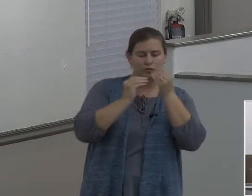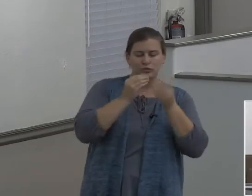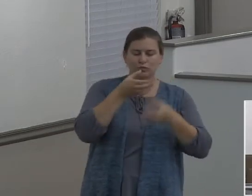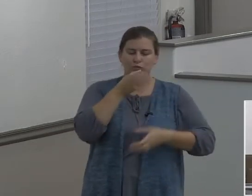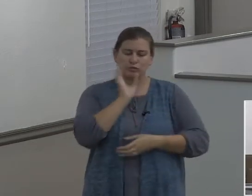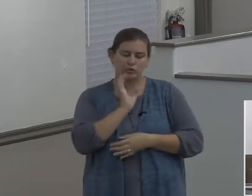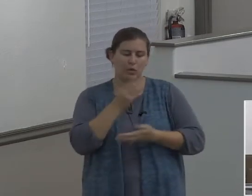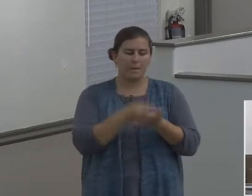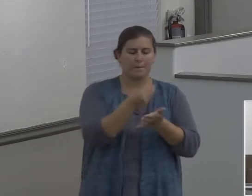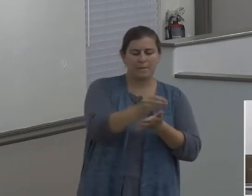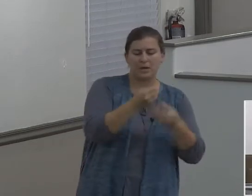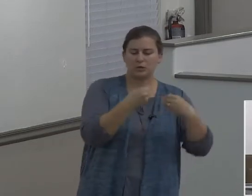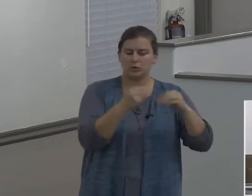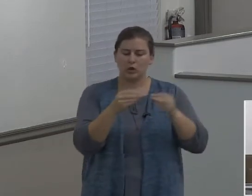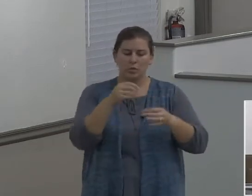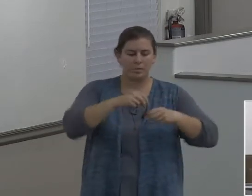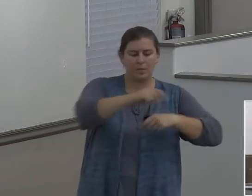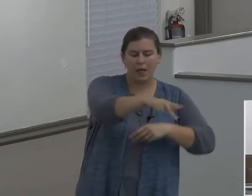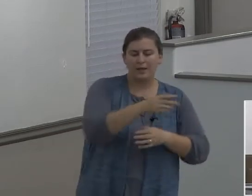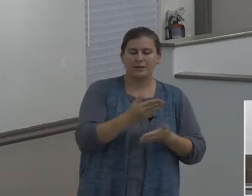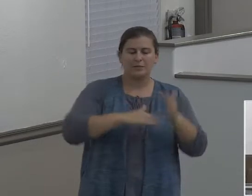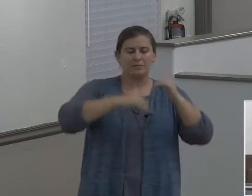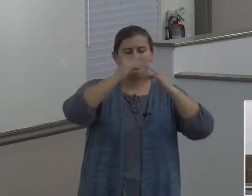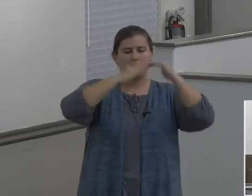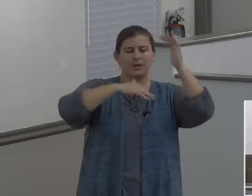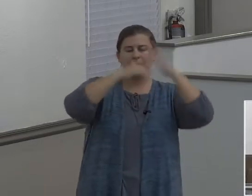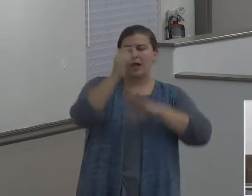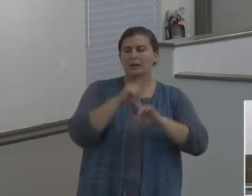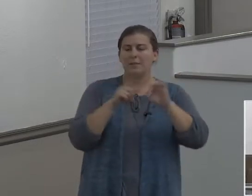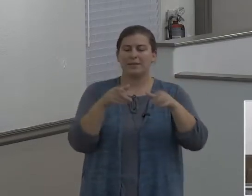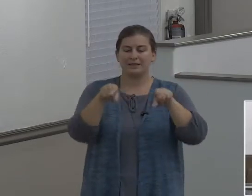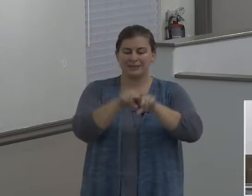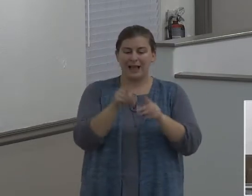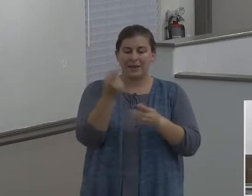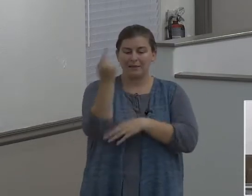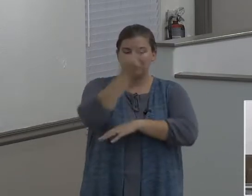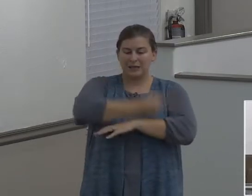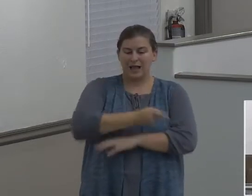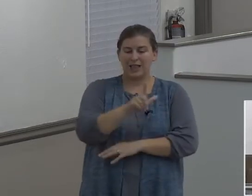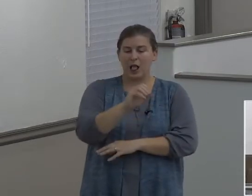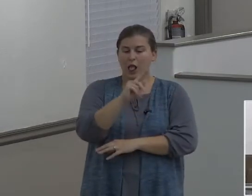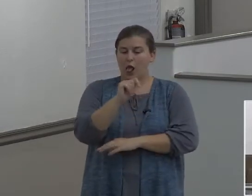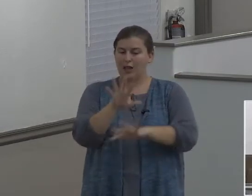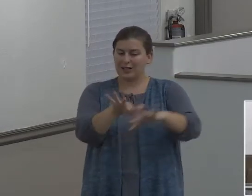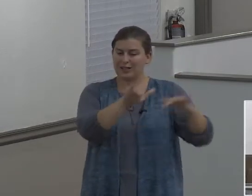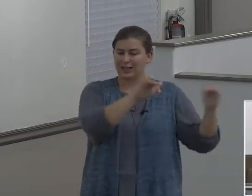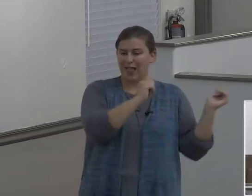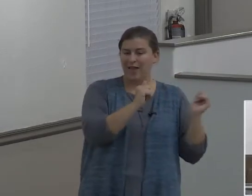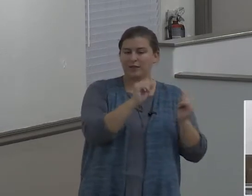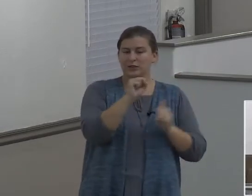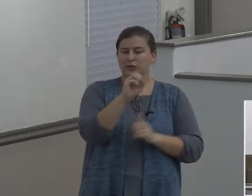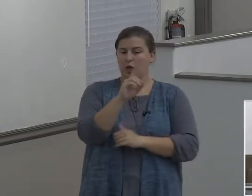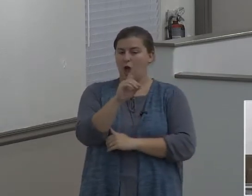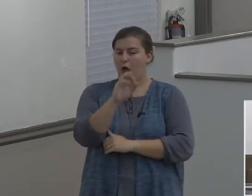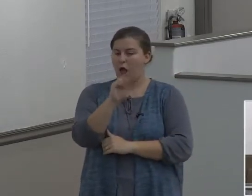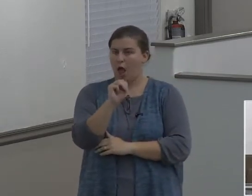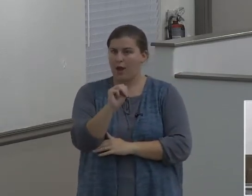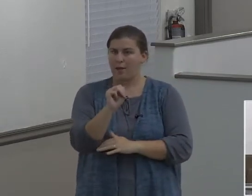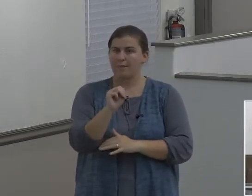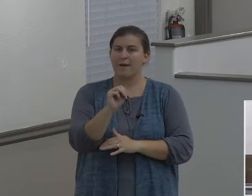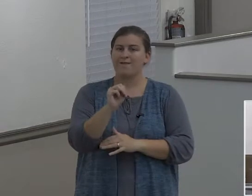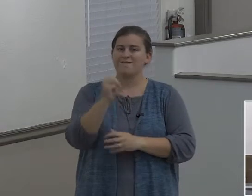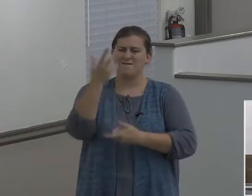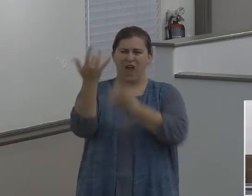planted, they built it. But the same day that Lot went out of Sodom, it rained fire and brimstone from heaven and destroyed them all.